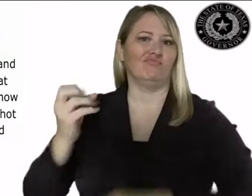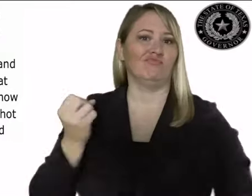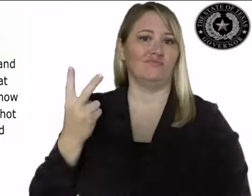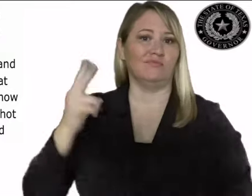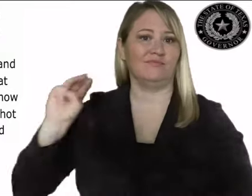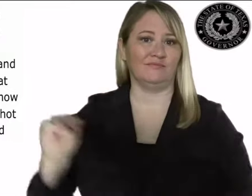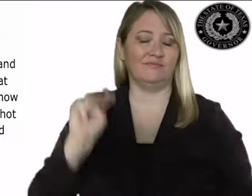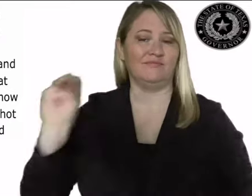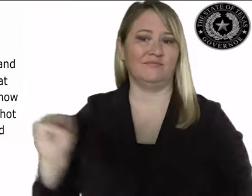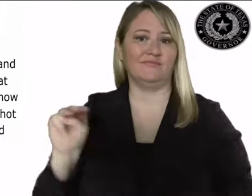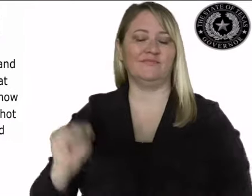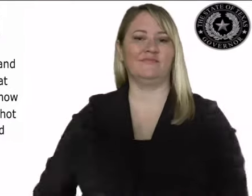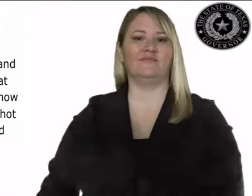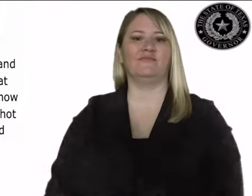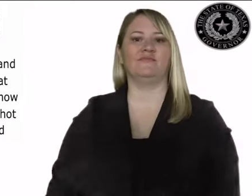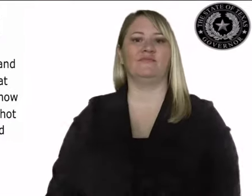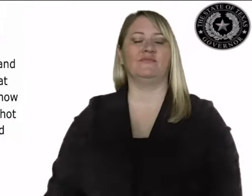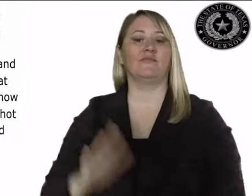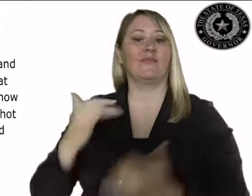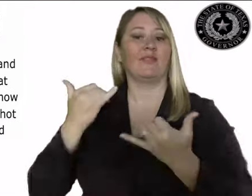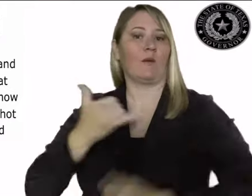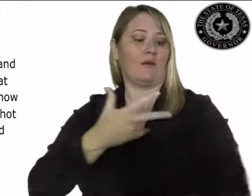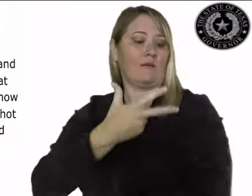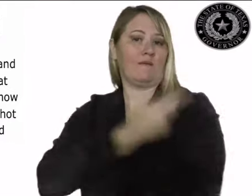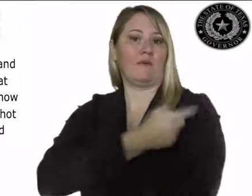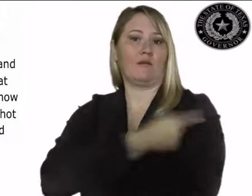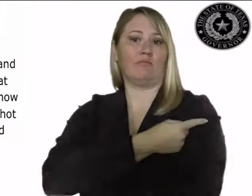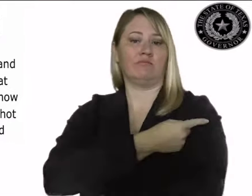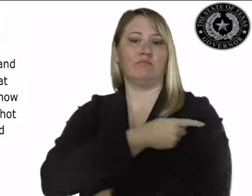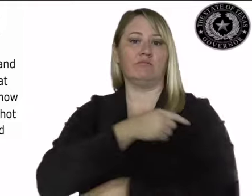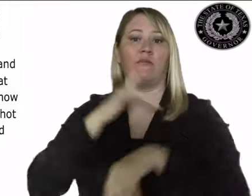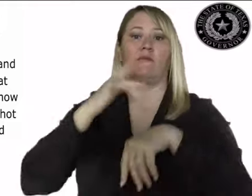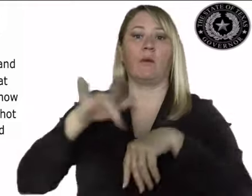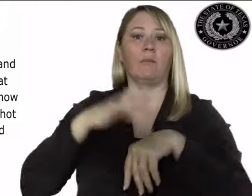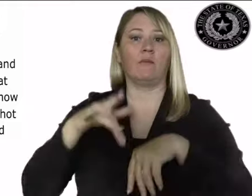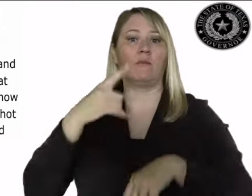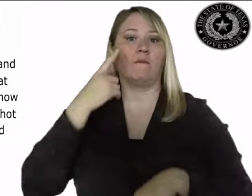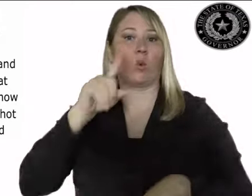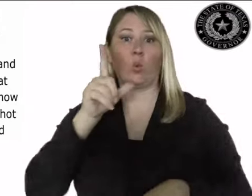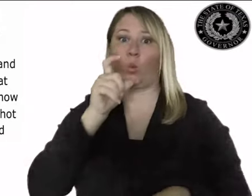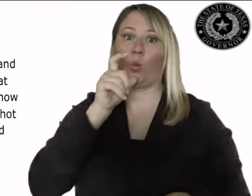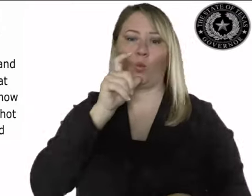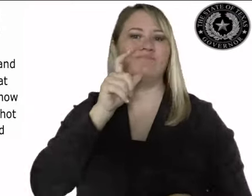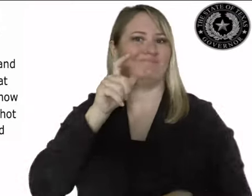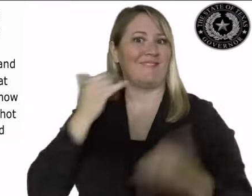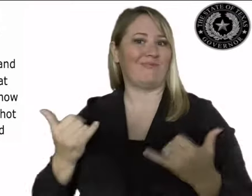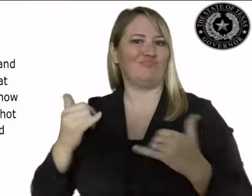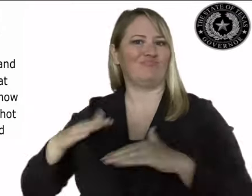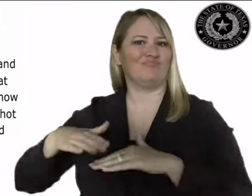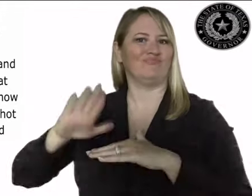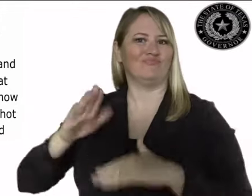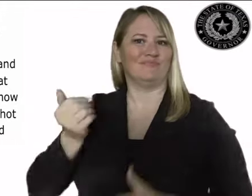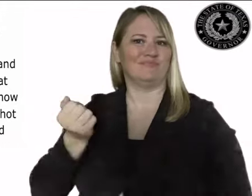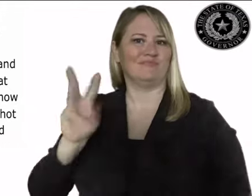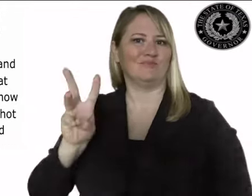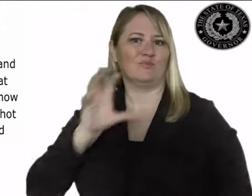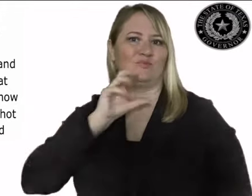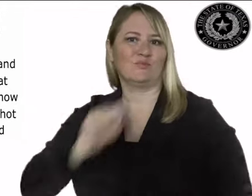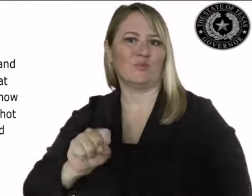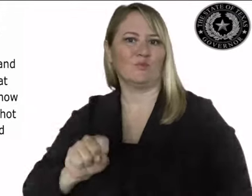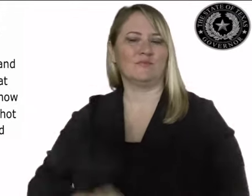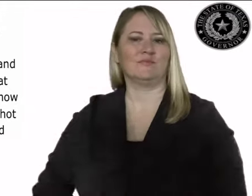who is at least 16 years old is now eligible to receive a shot if they so choose, and